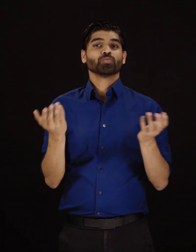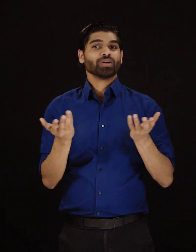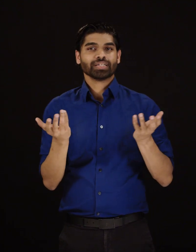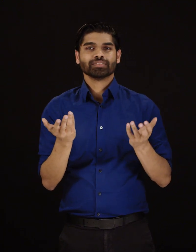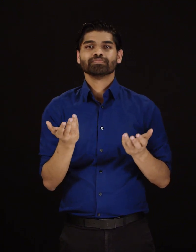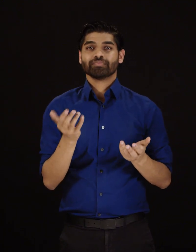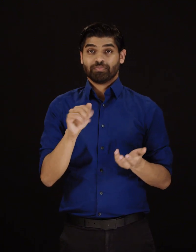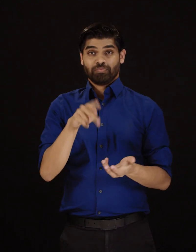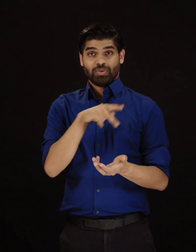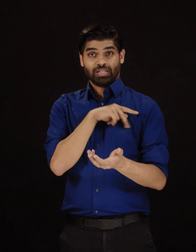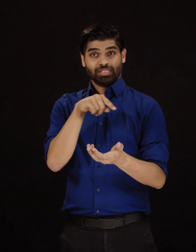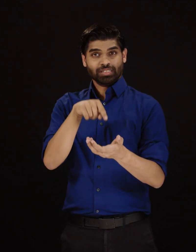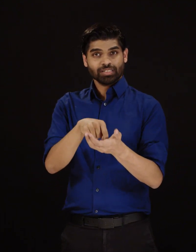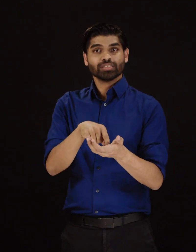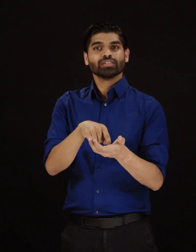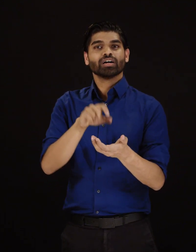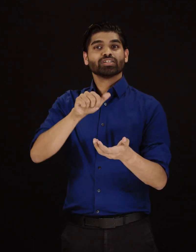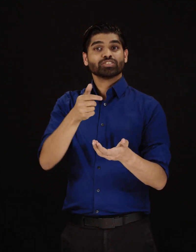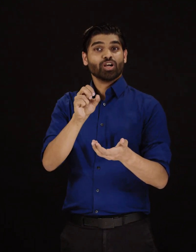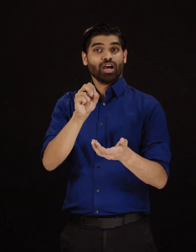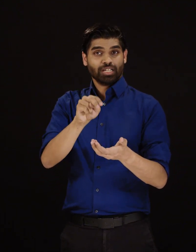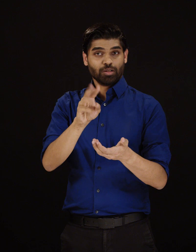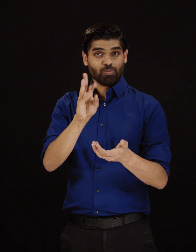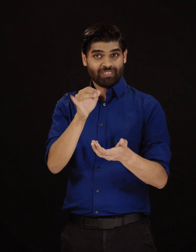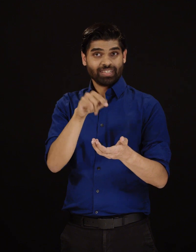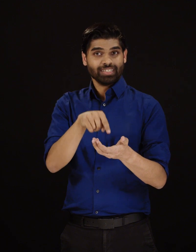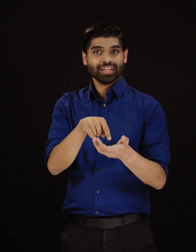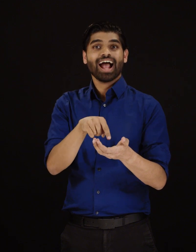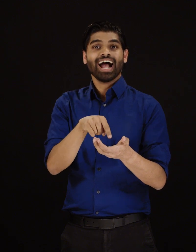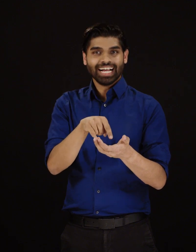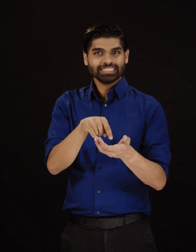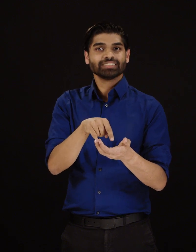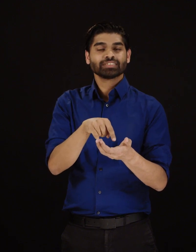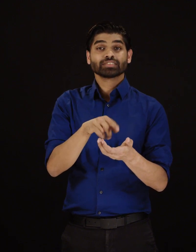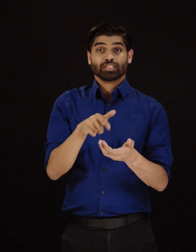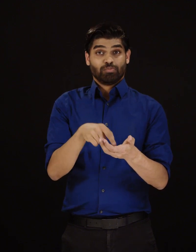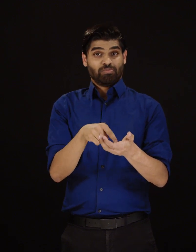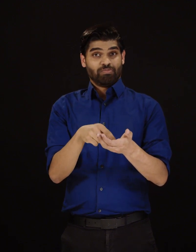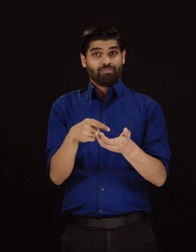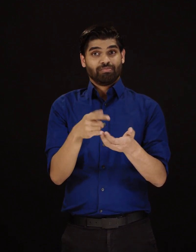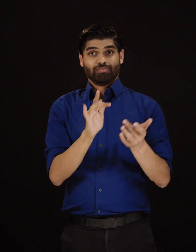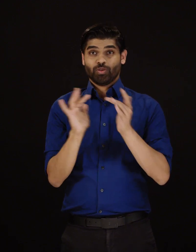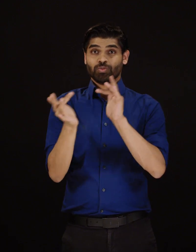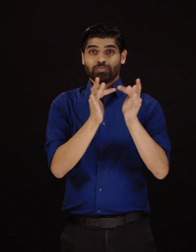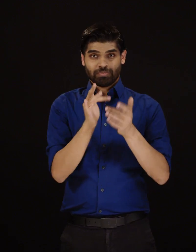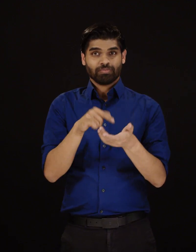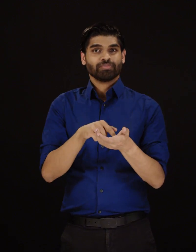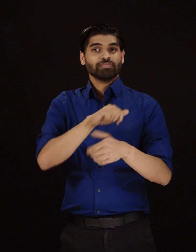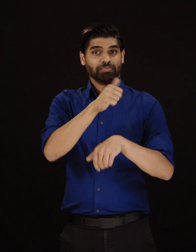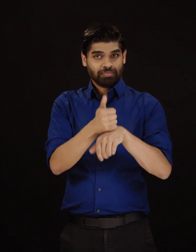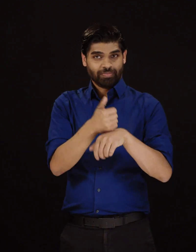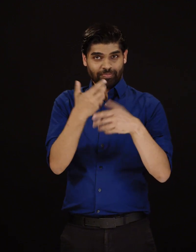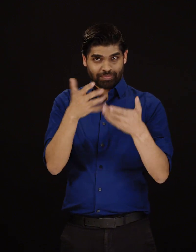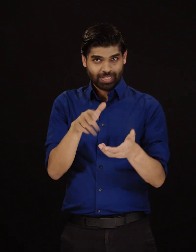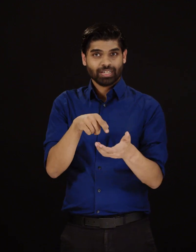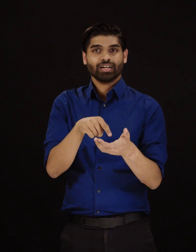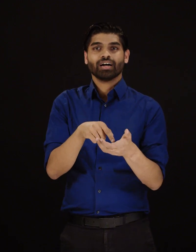area within reach of the wireless device. For example, this would allow customers to connect their laptop or tablet to the Internet